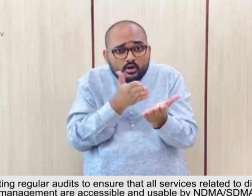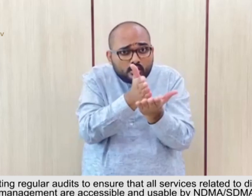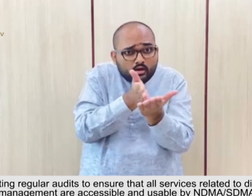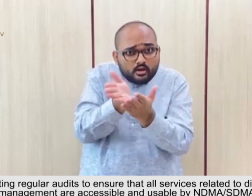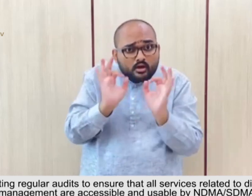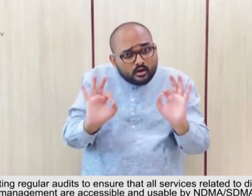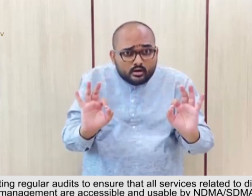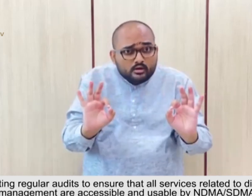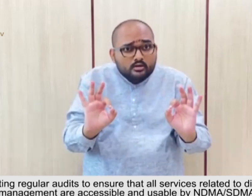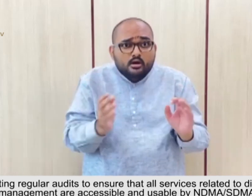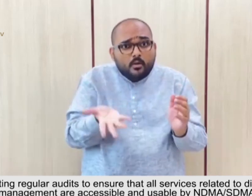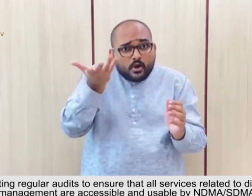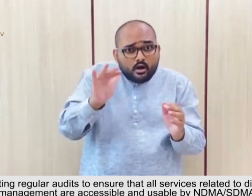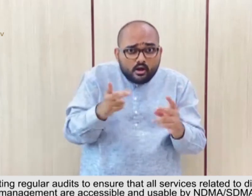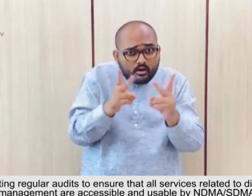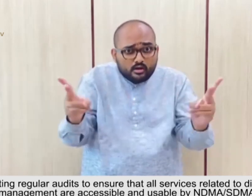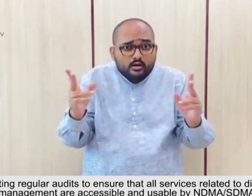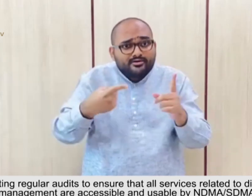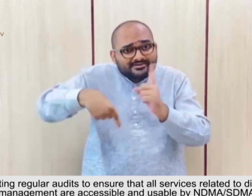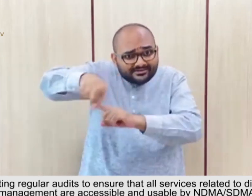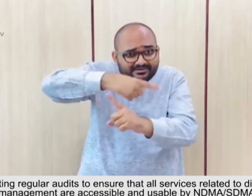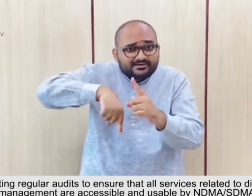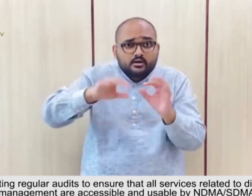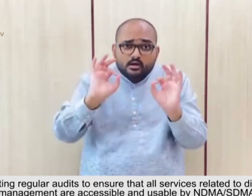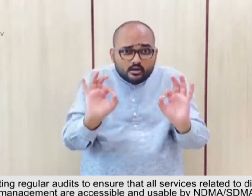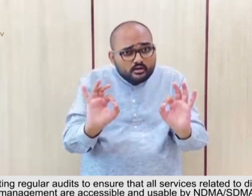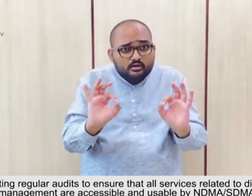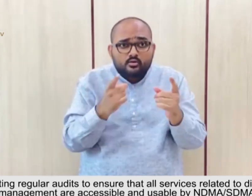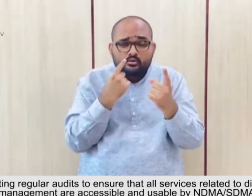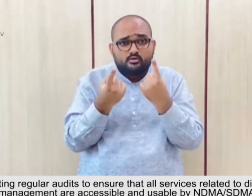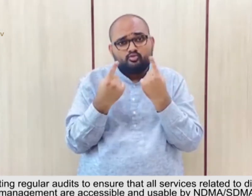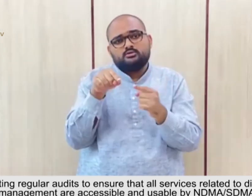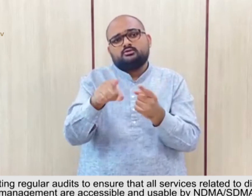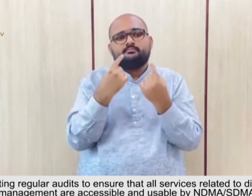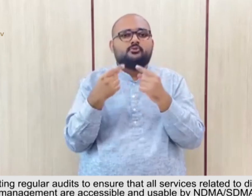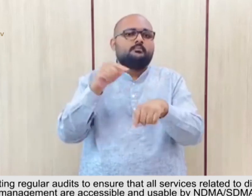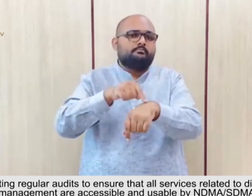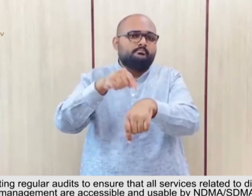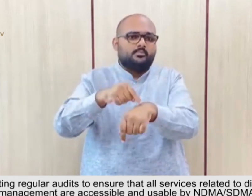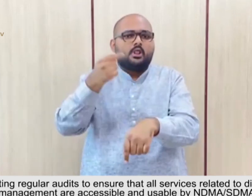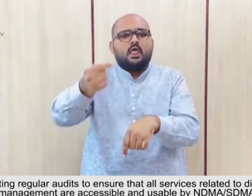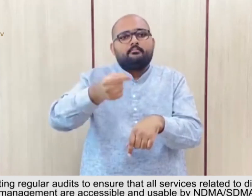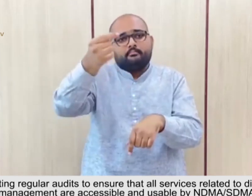are accessible and usable